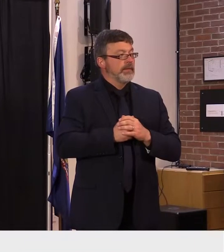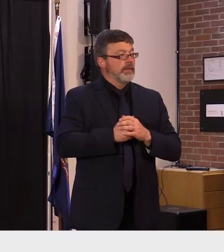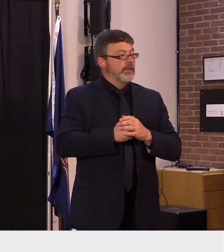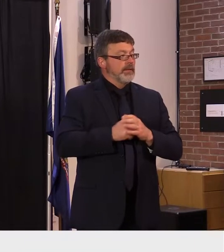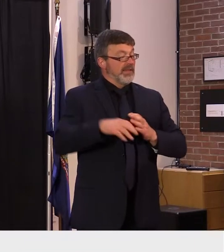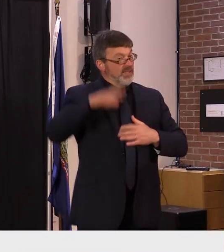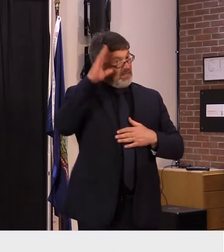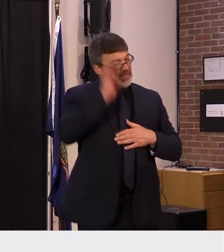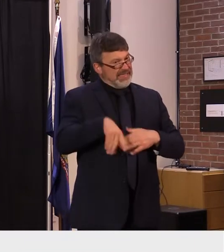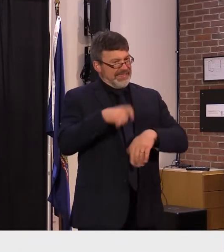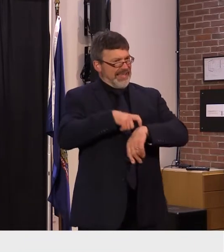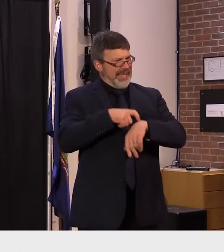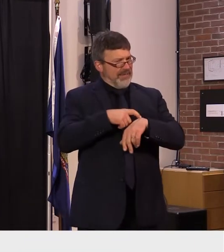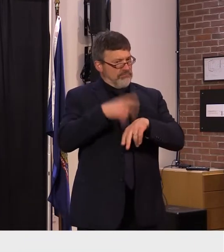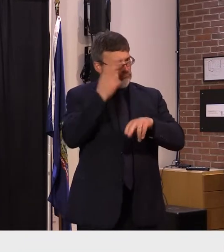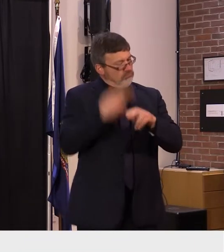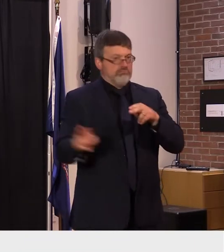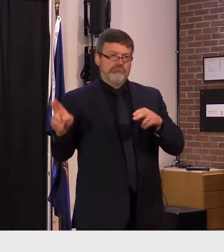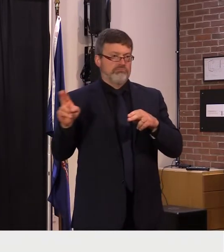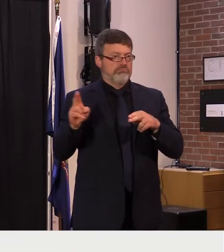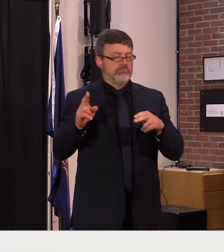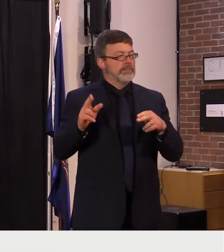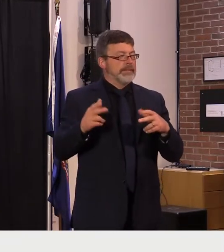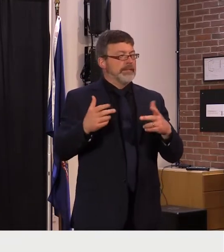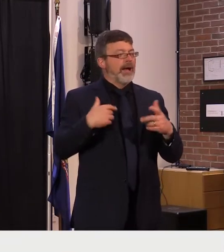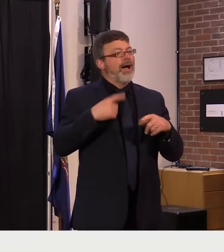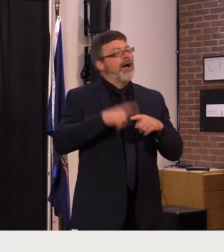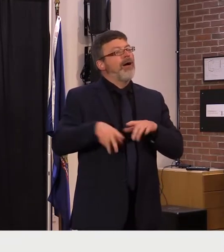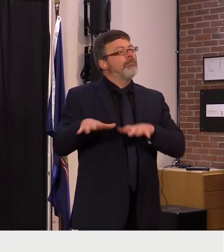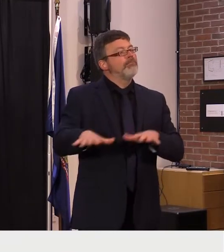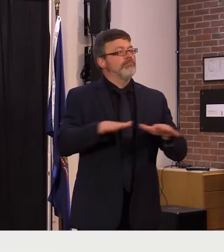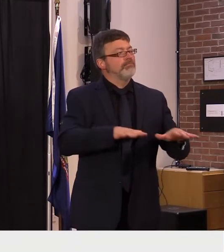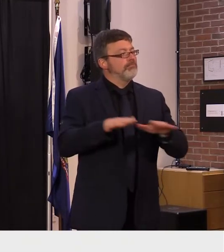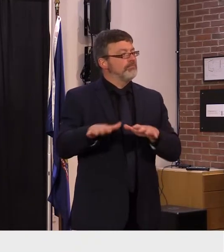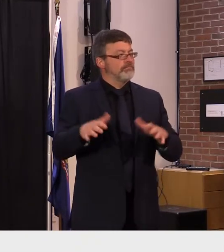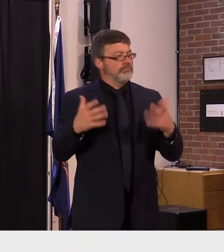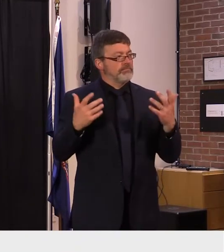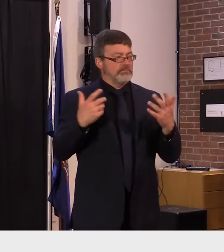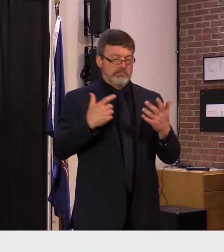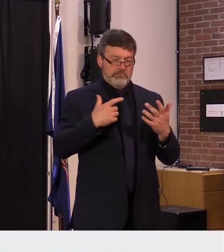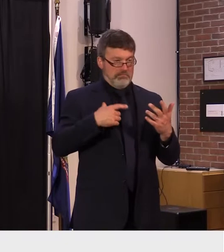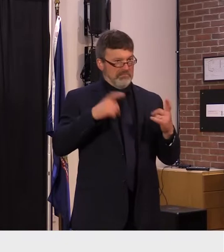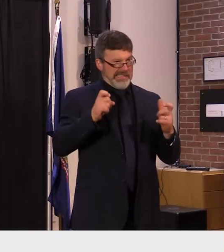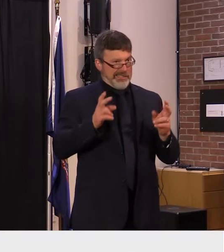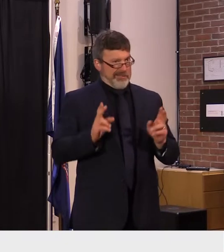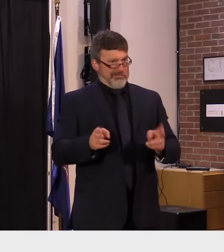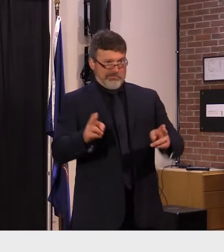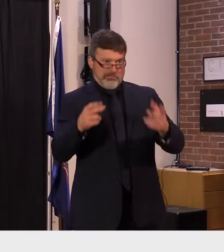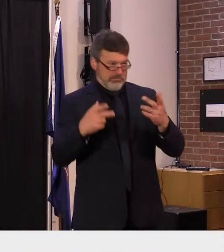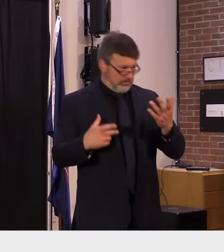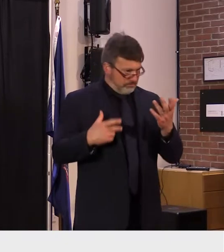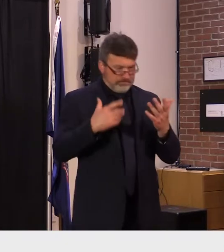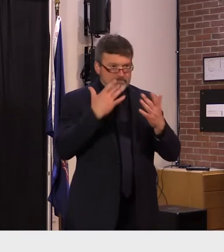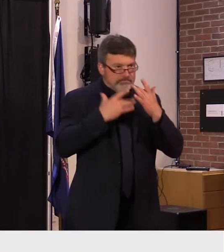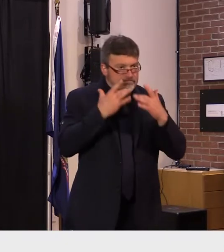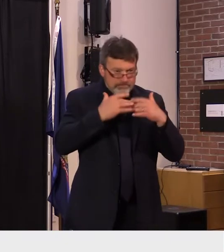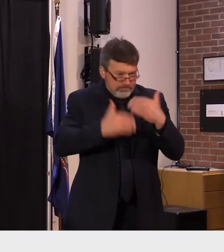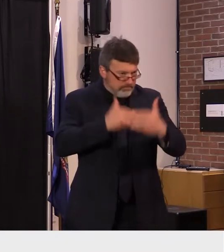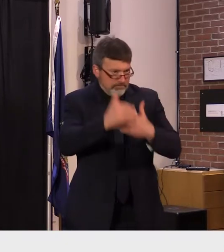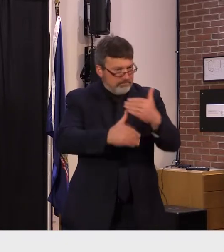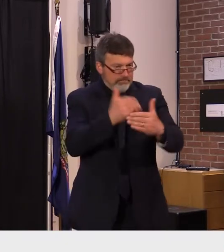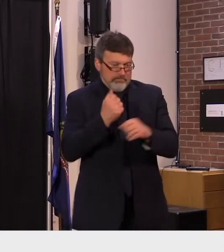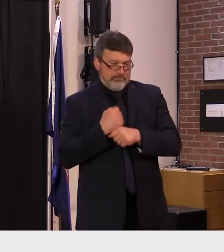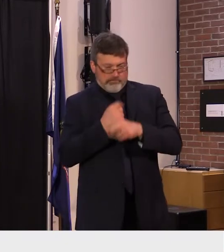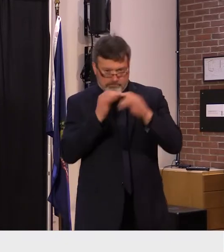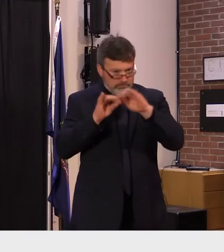a two-year period we immediately decided we did not have sufficient time to create new metrics so we're going to rely on the ones that we already have we also